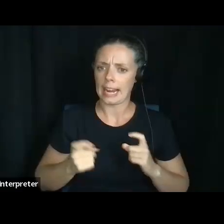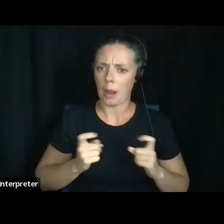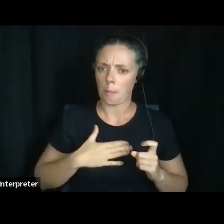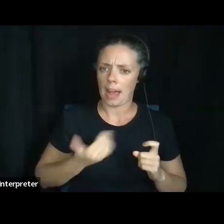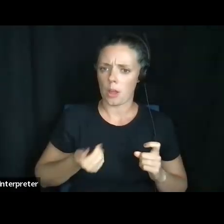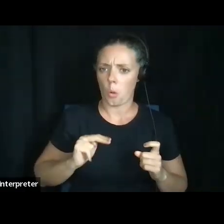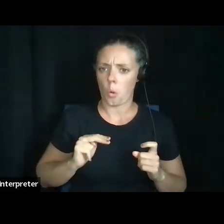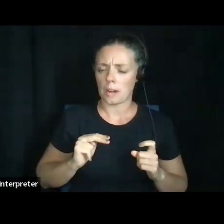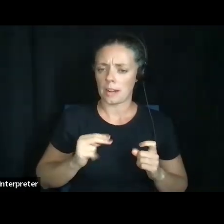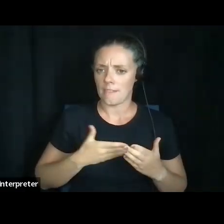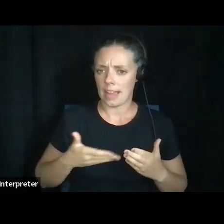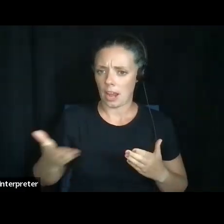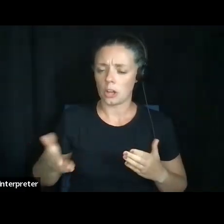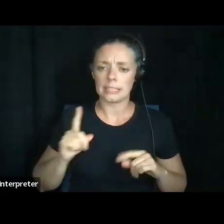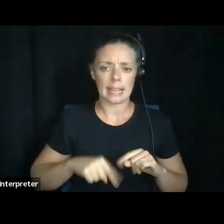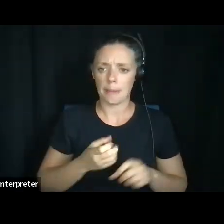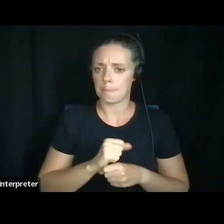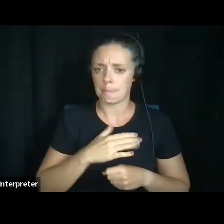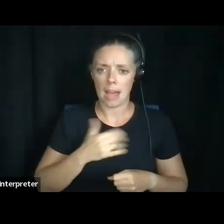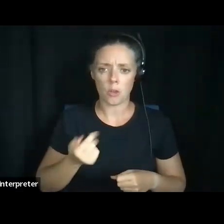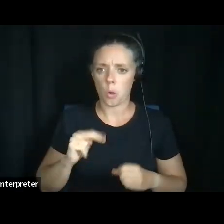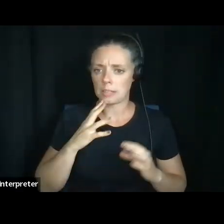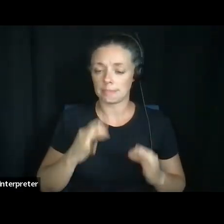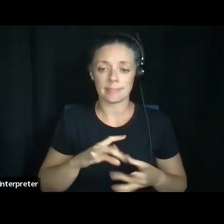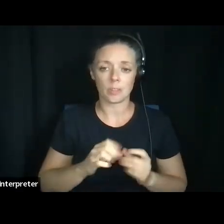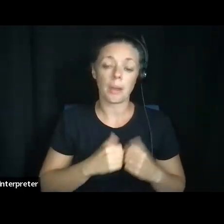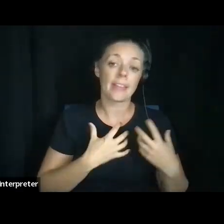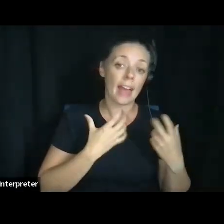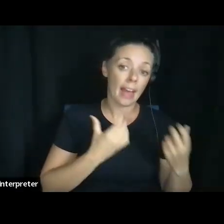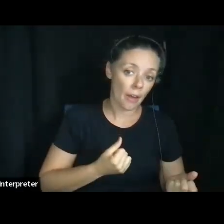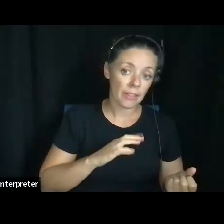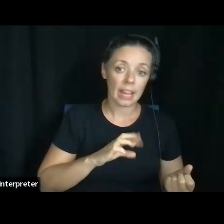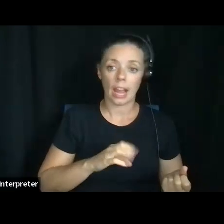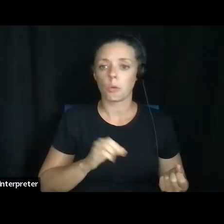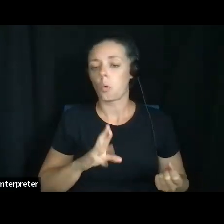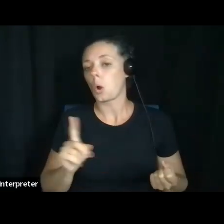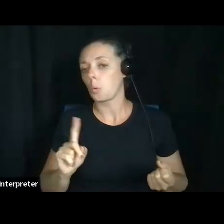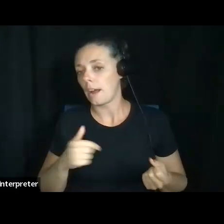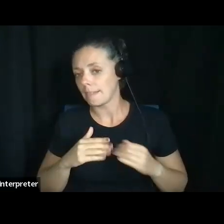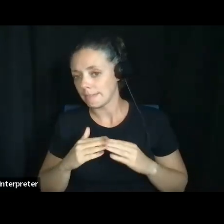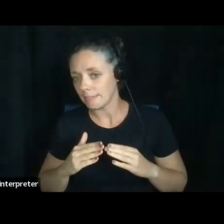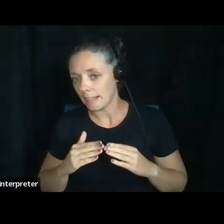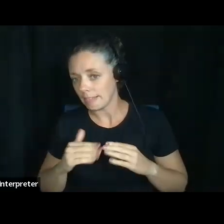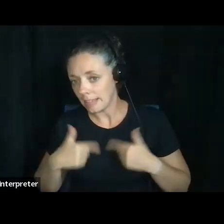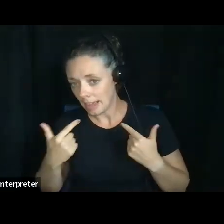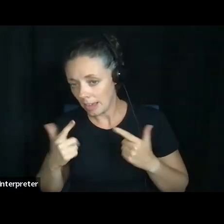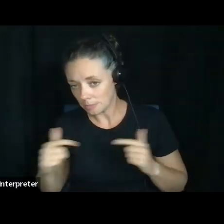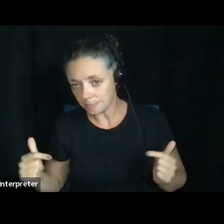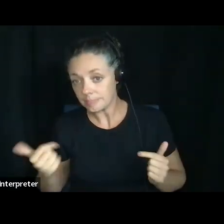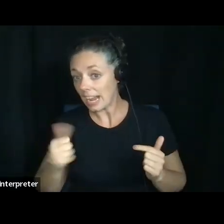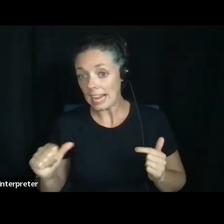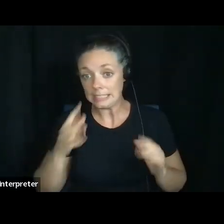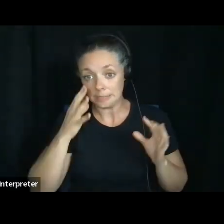decisions, um, regarding healthcare or where I live or any of my decisions about my daily life.